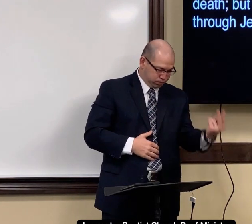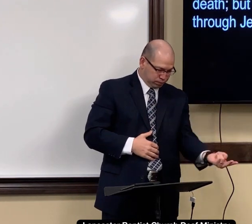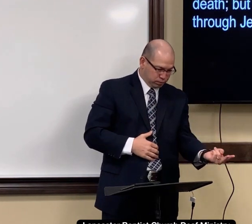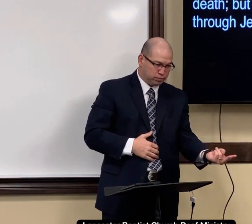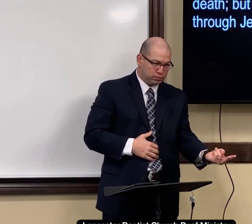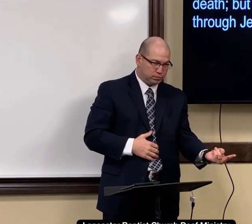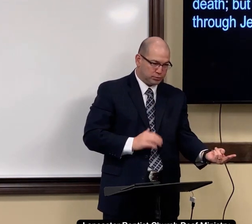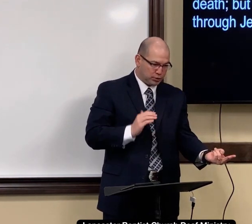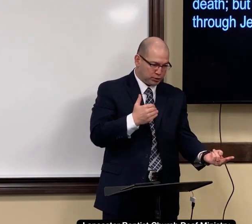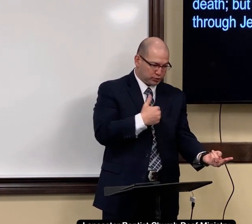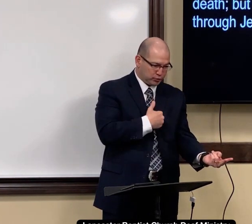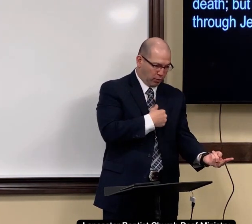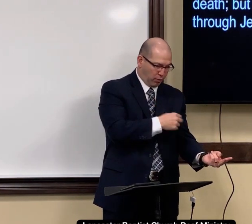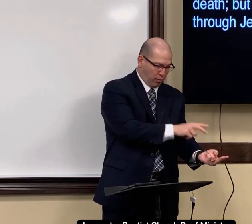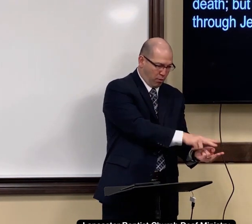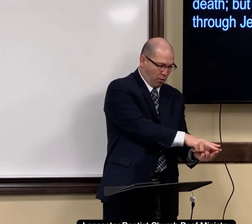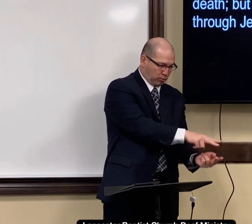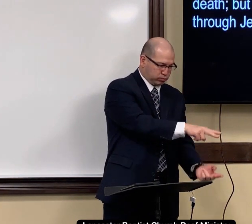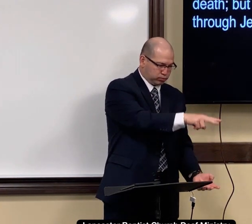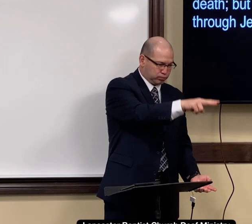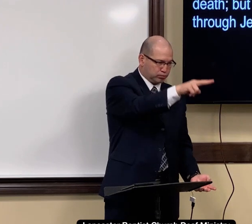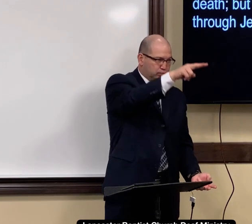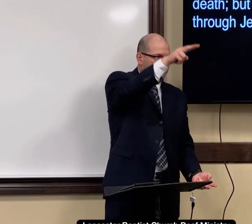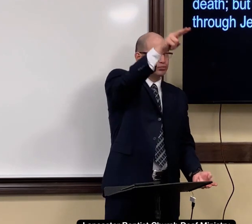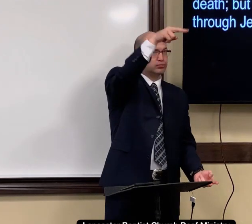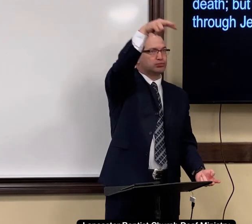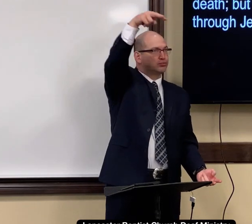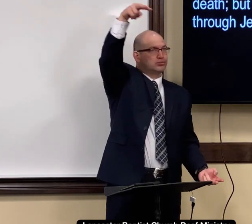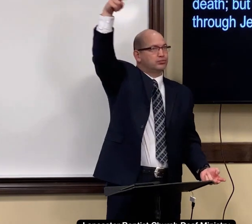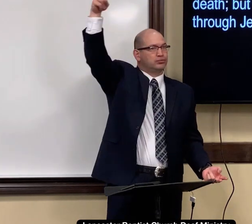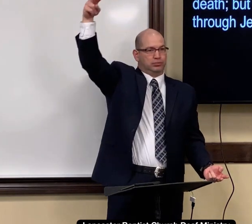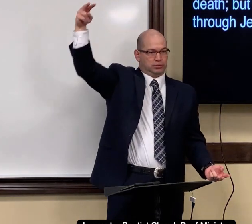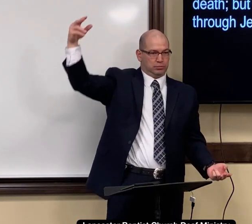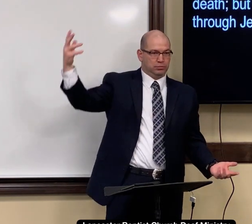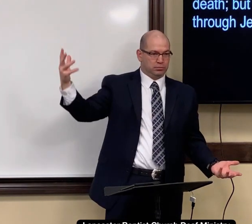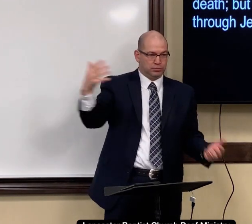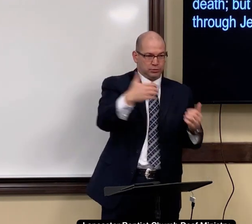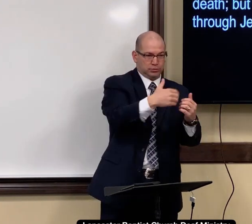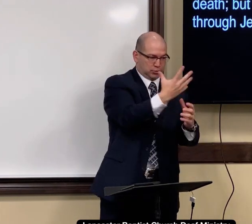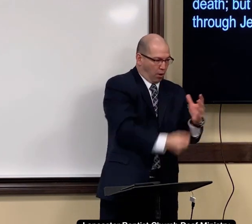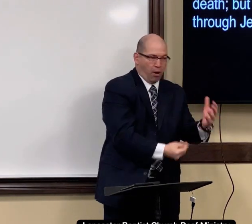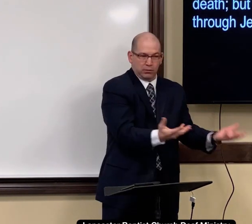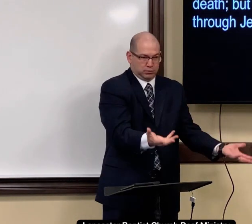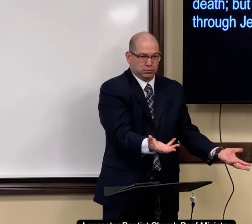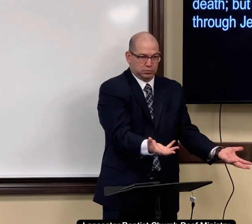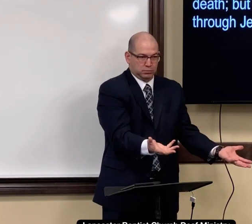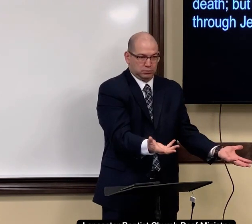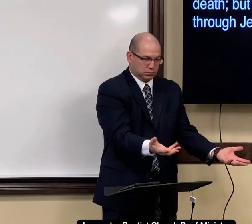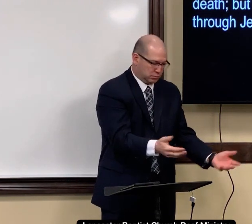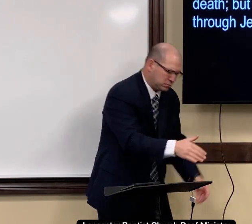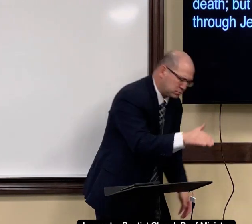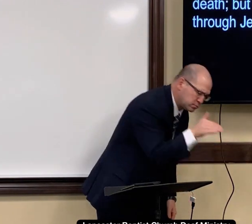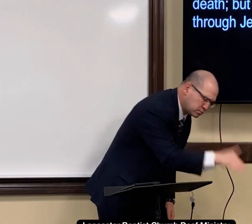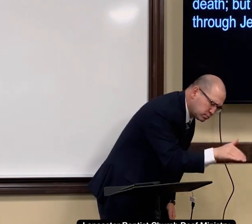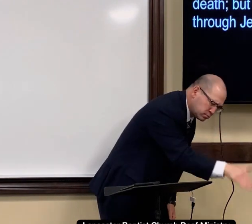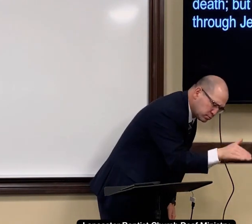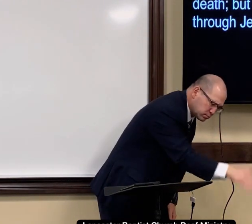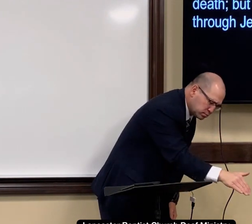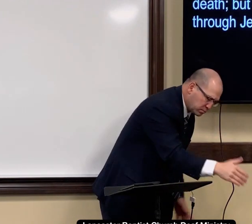The body dies. The soul goes. It's gone from the body. It's released.